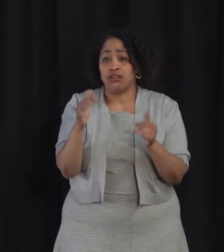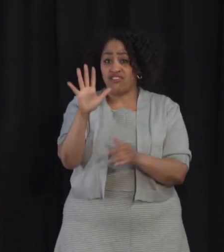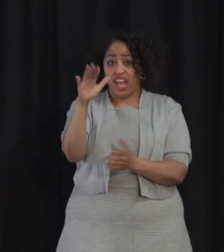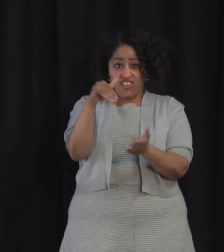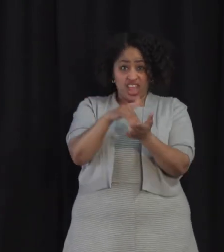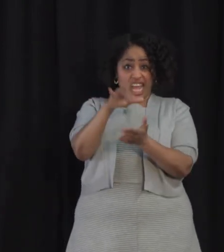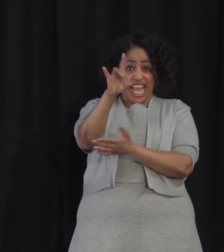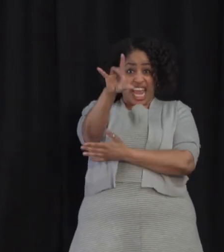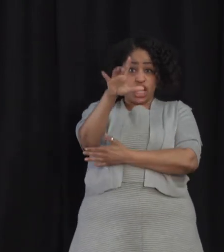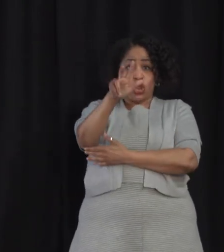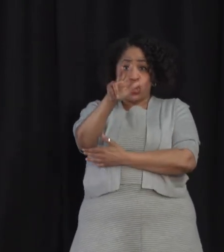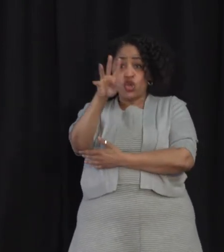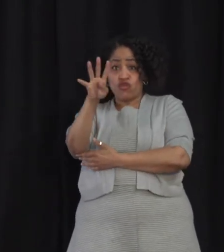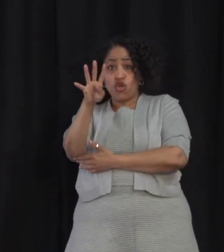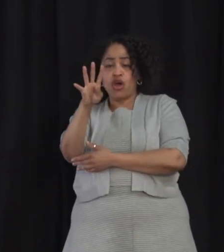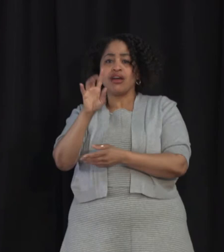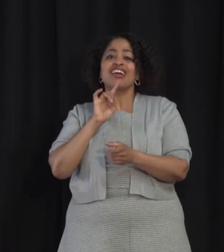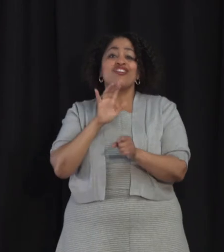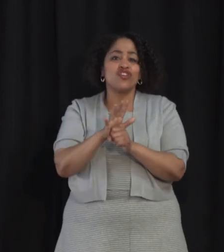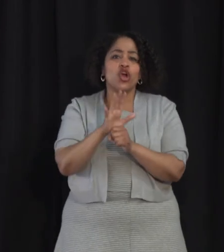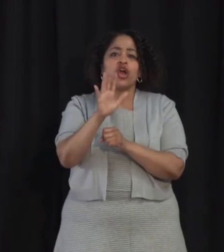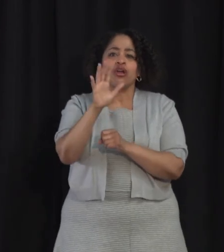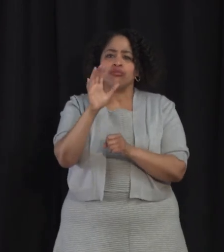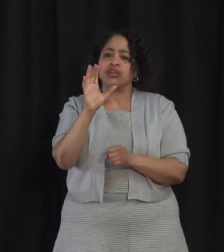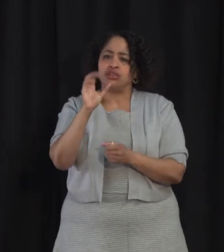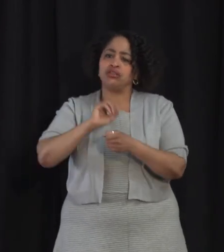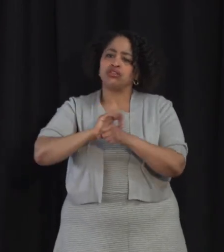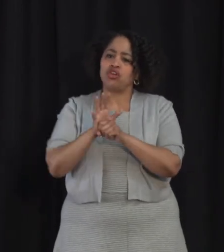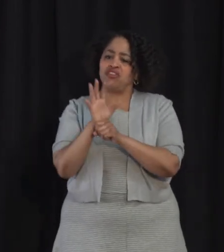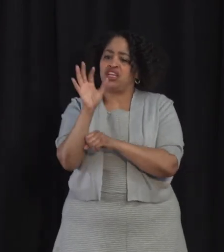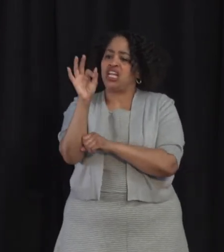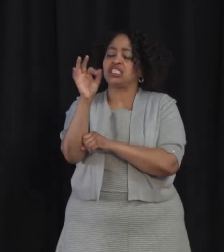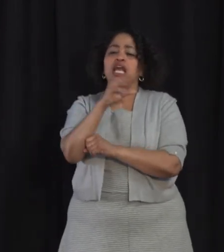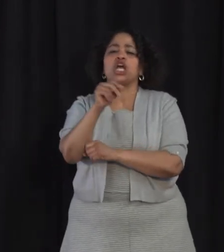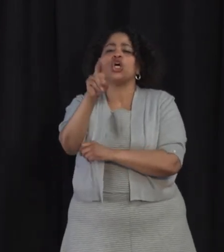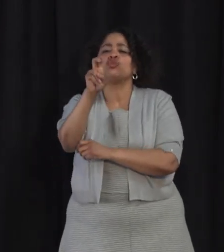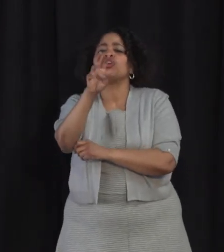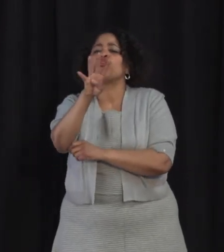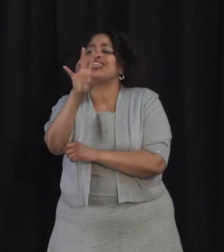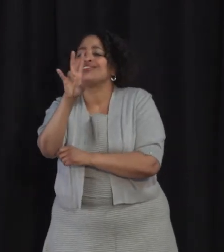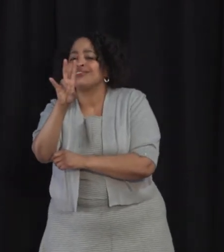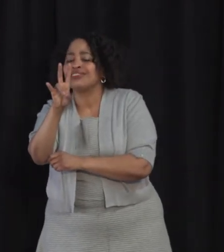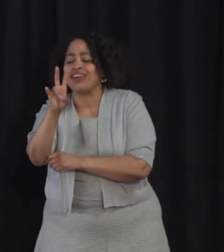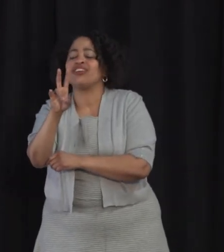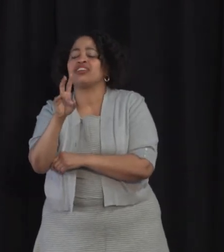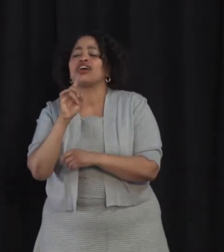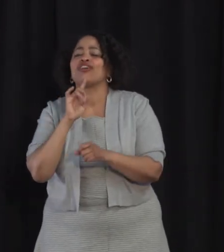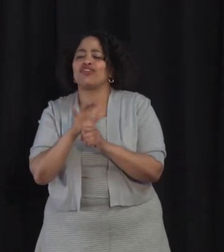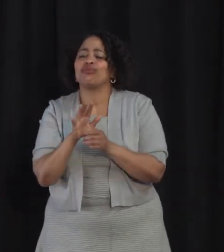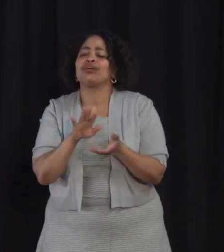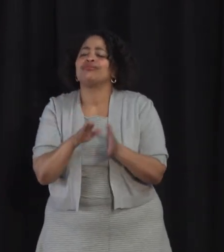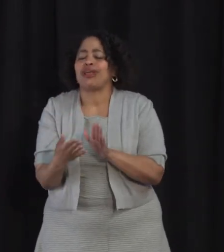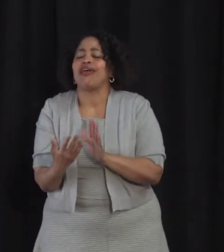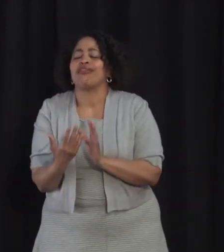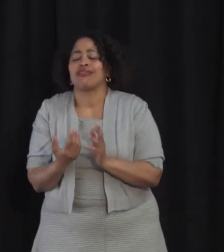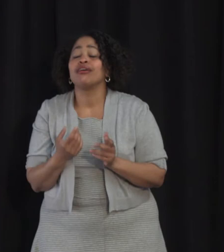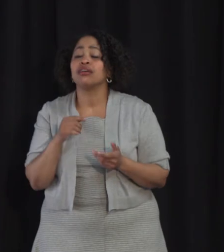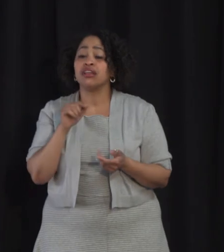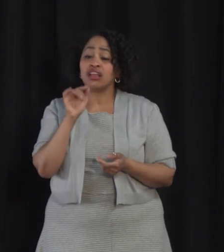5,834 confirmed cases and 247 confirmed deaths. Now, this is